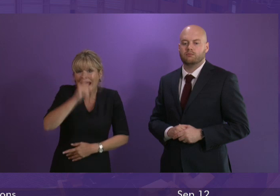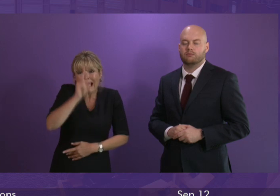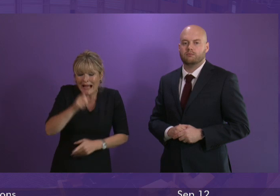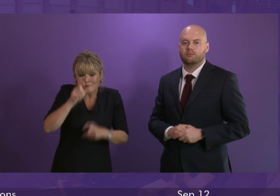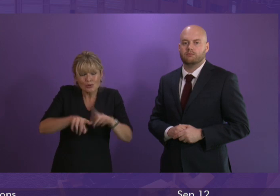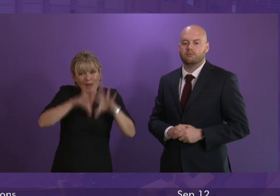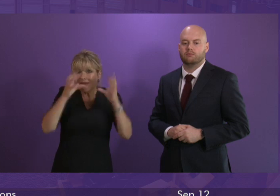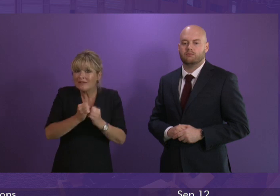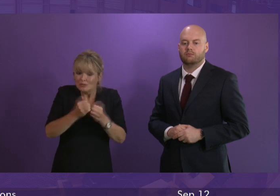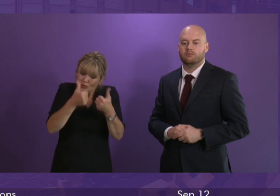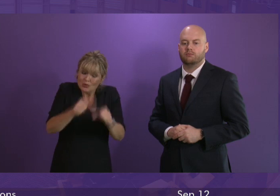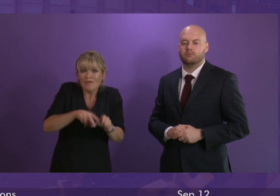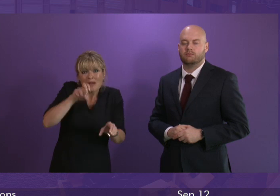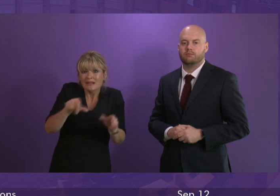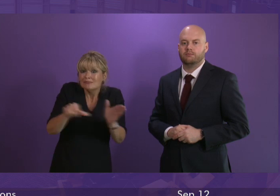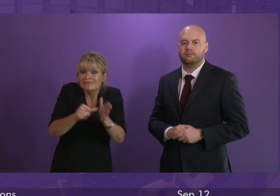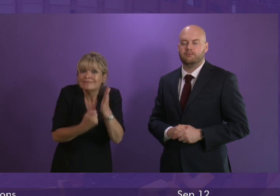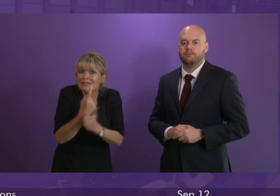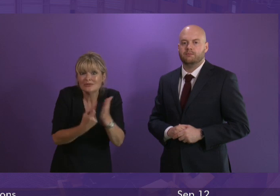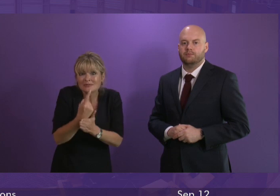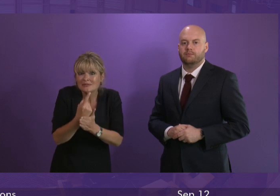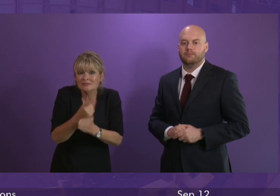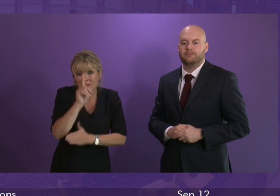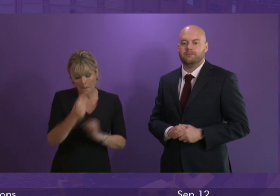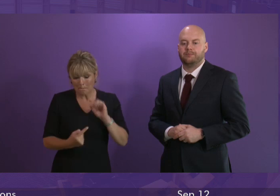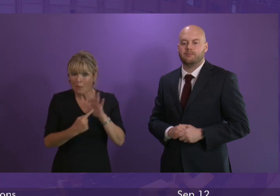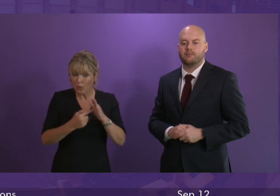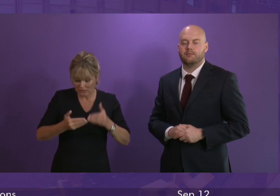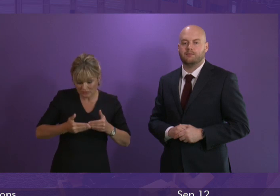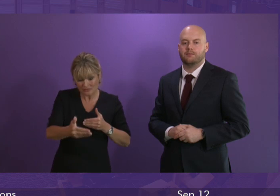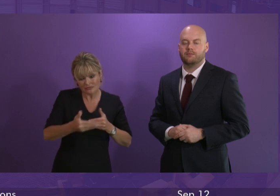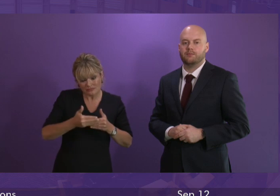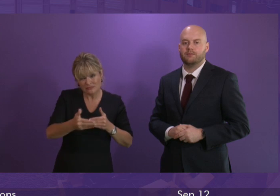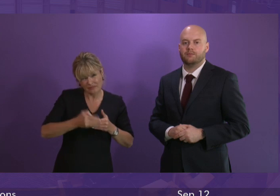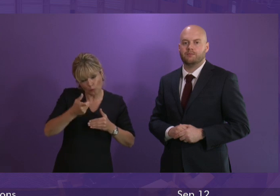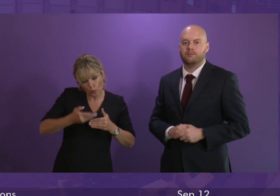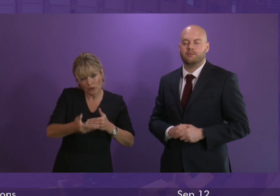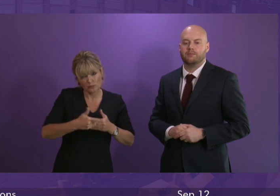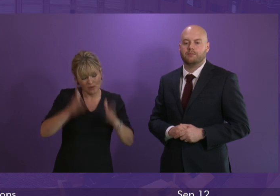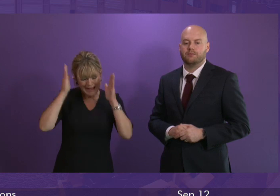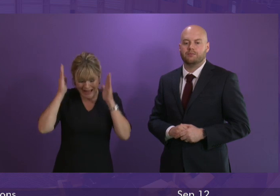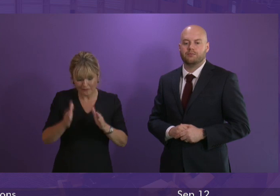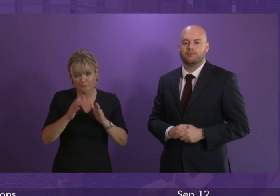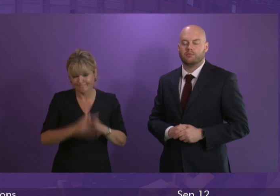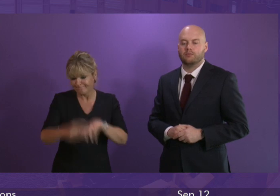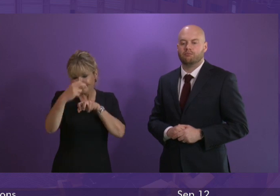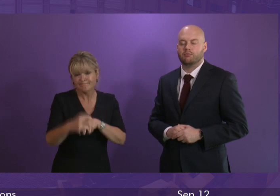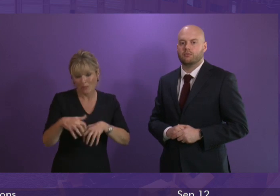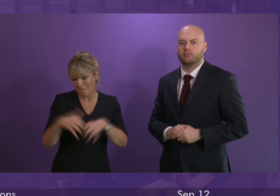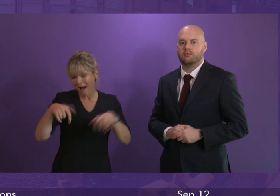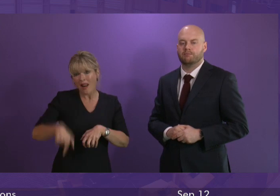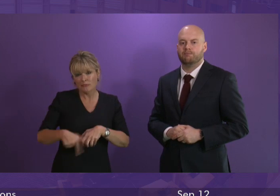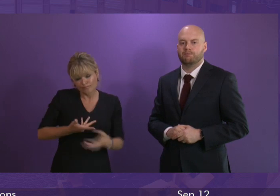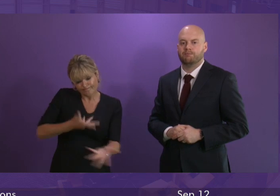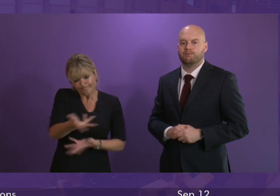impact of this and it is important over these next few weeks that we have that very frank dialogue with this Parliament and with the wider